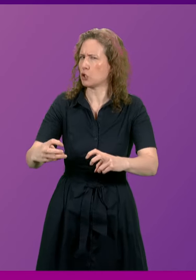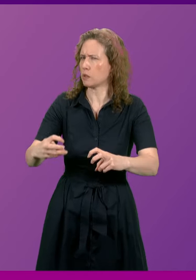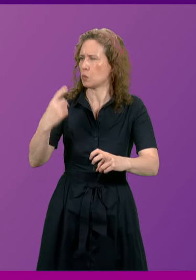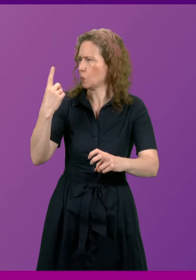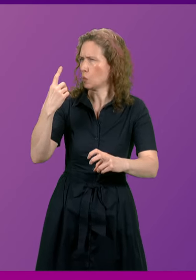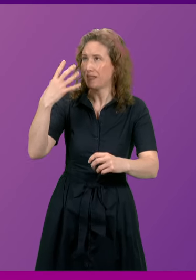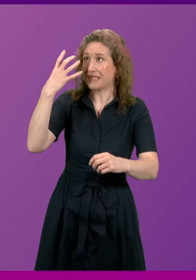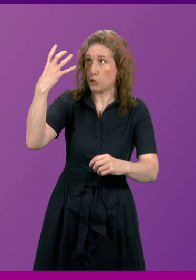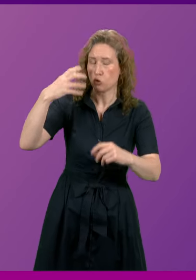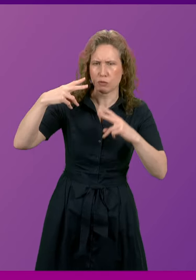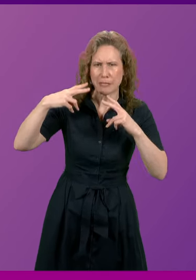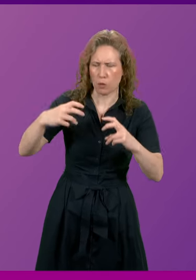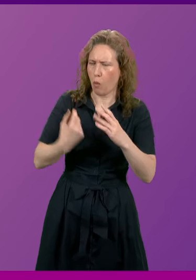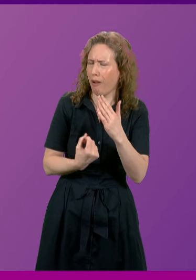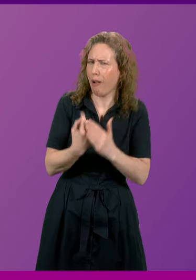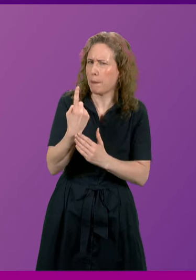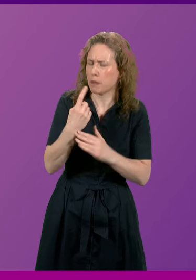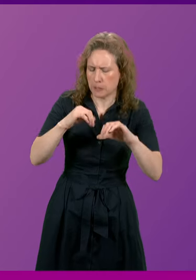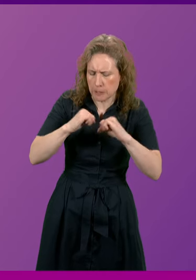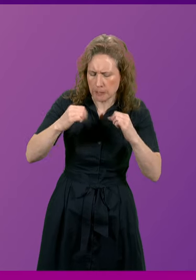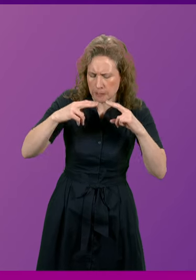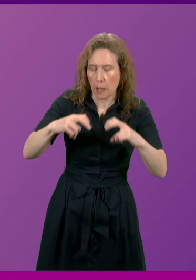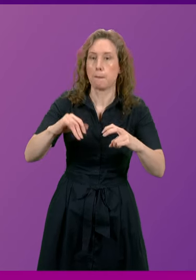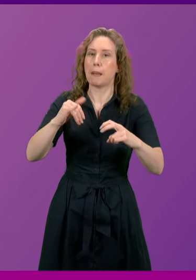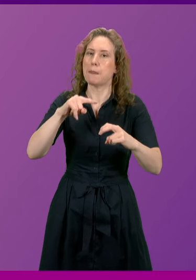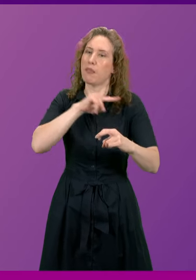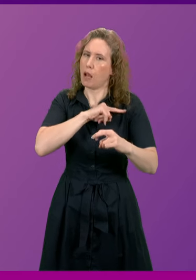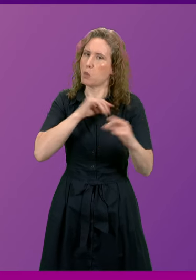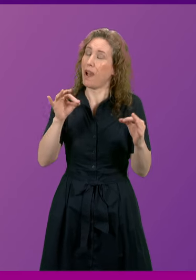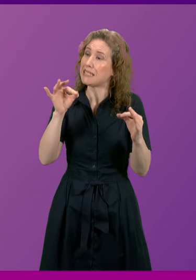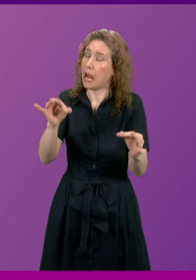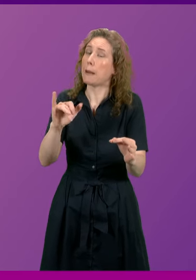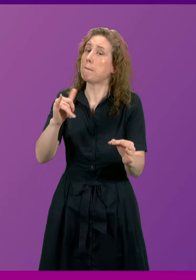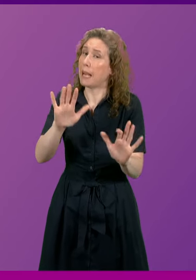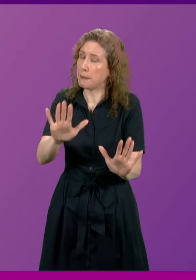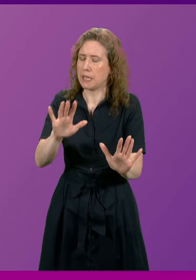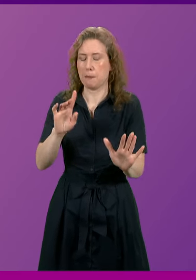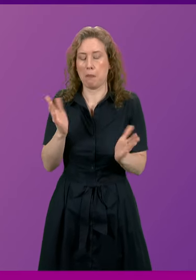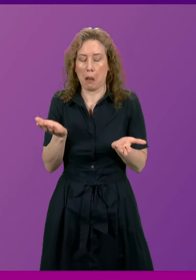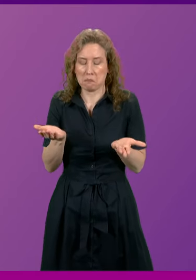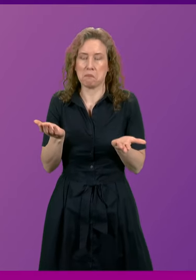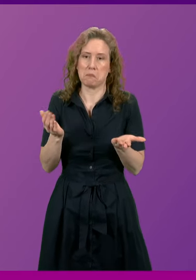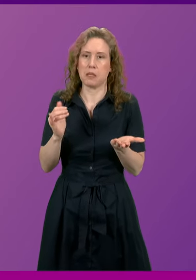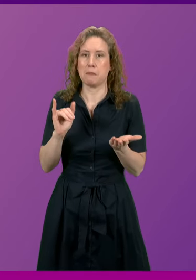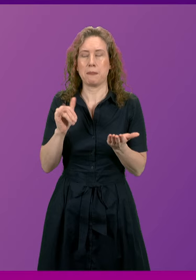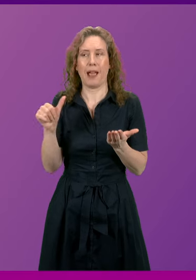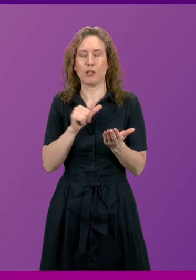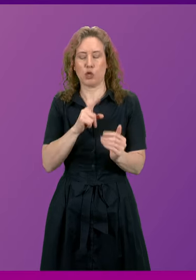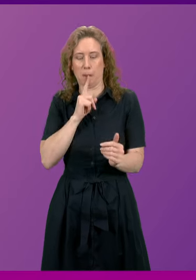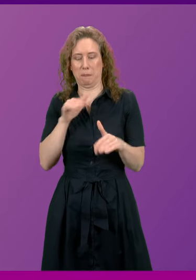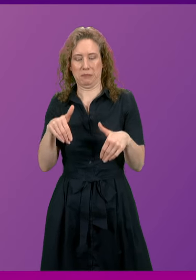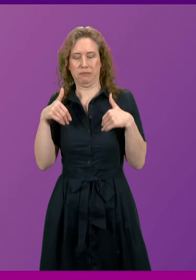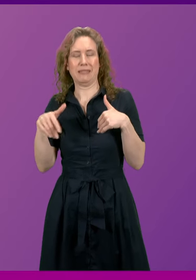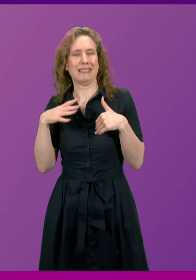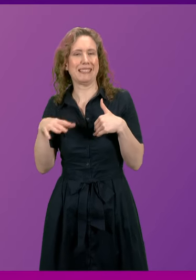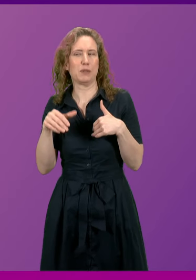incident that happened which may be contributing to delays but I'm probably saying more at this stage than I probably should say without